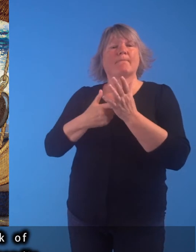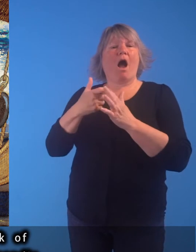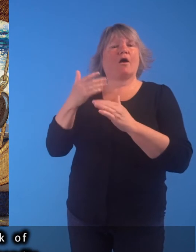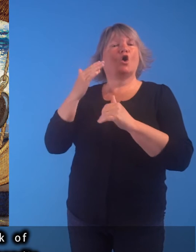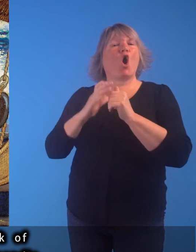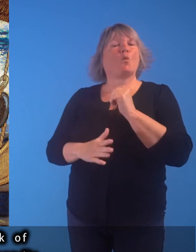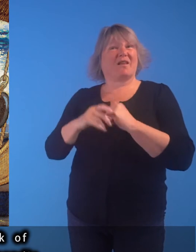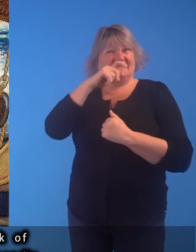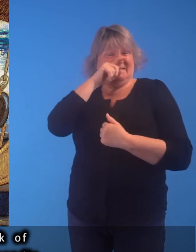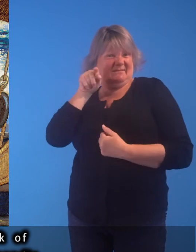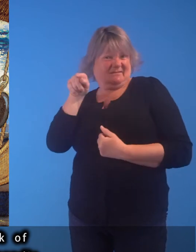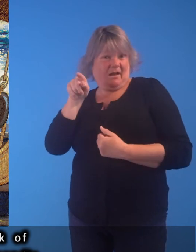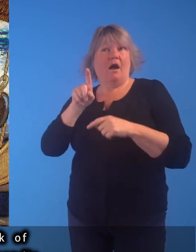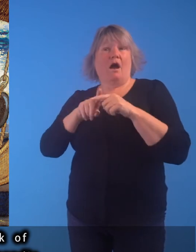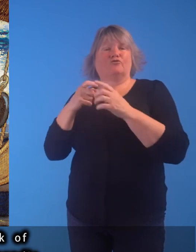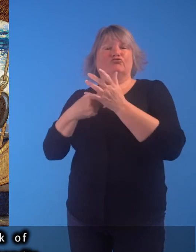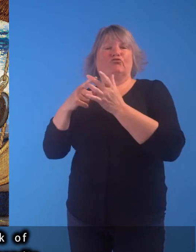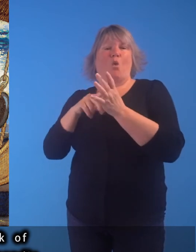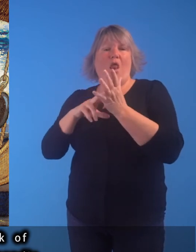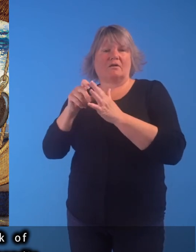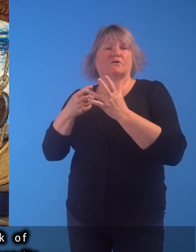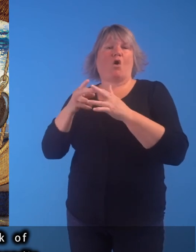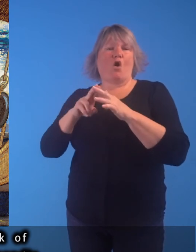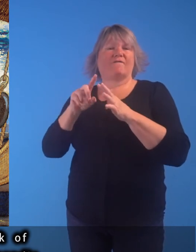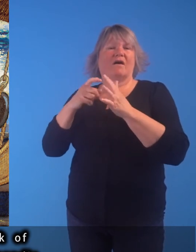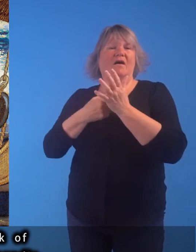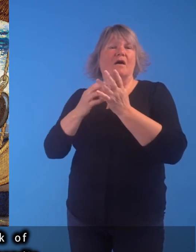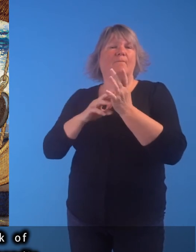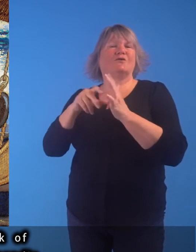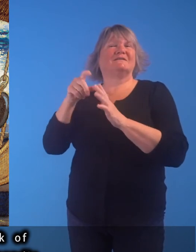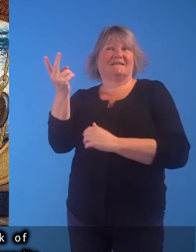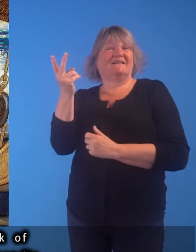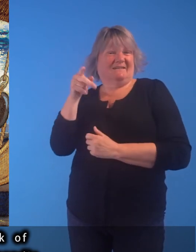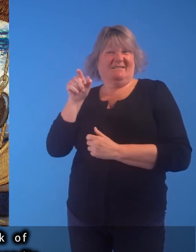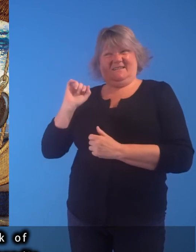Tristan was the child of King Mark of Cornwall's sister and Roland of Ermundy.